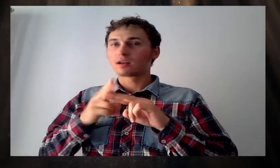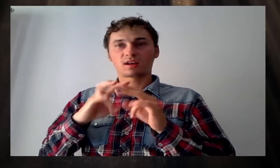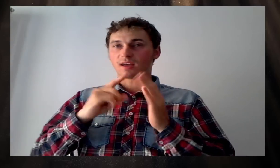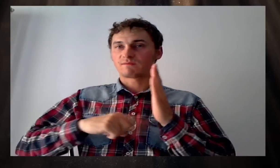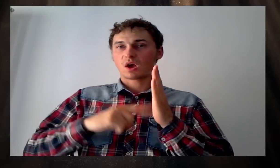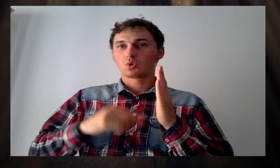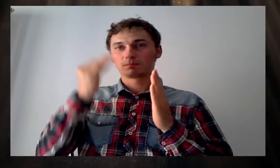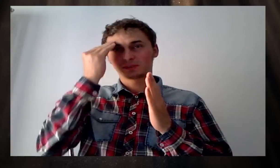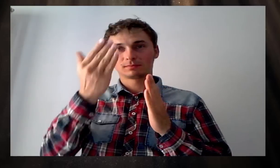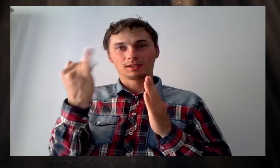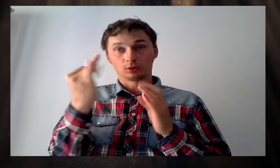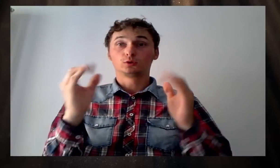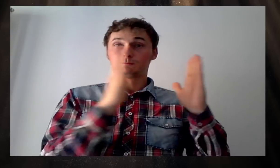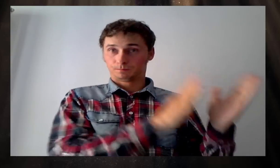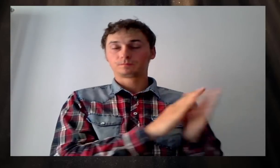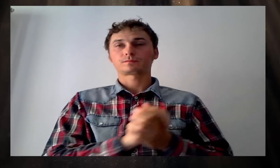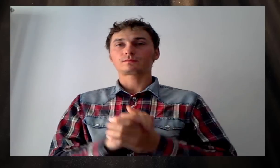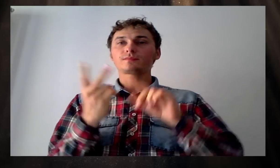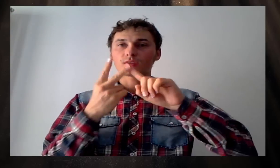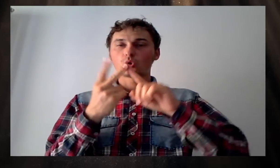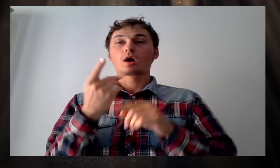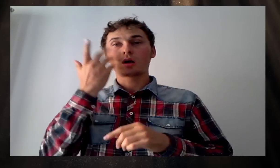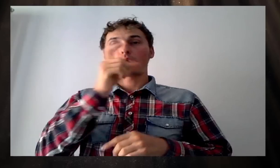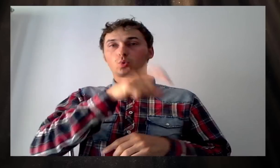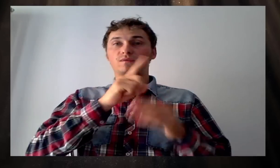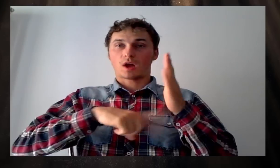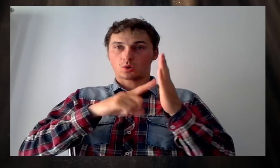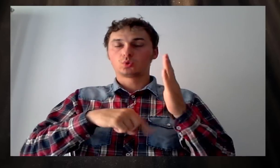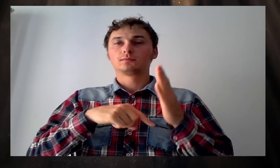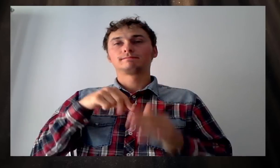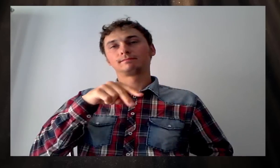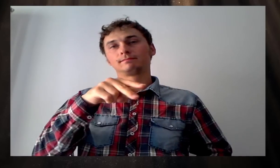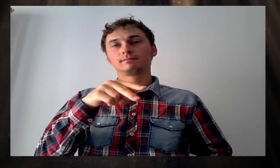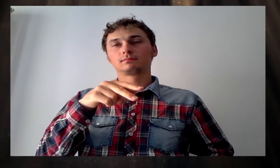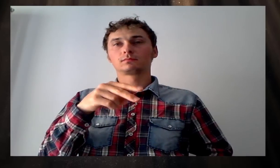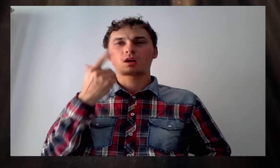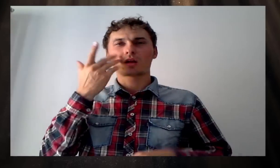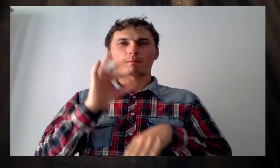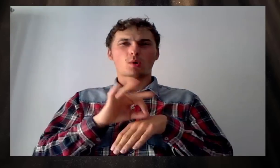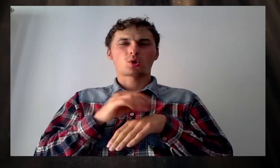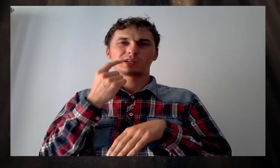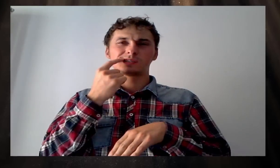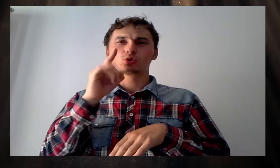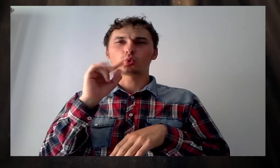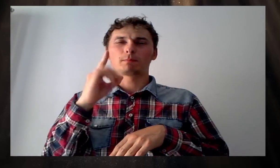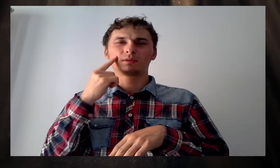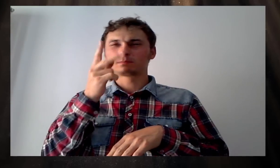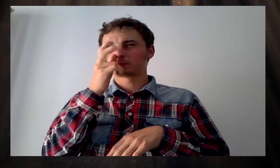I don't know what I'm talking about. I'm not sure